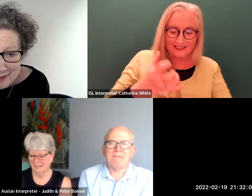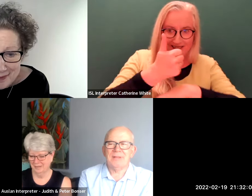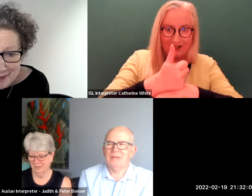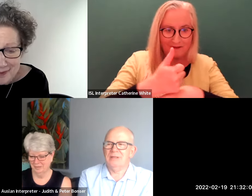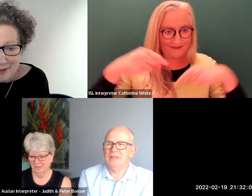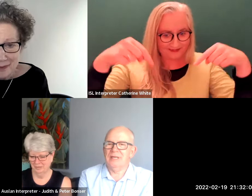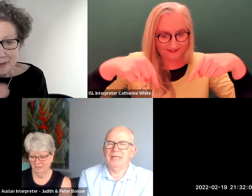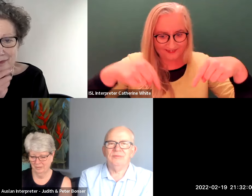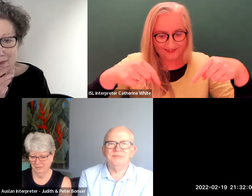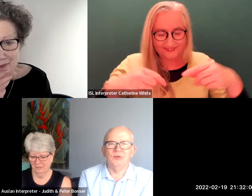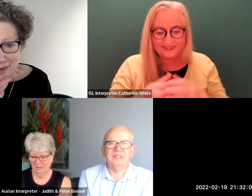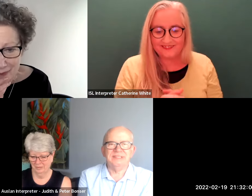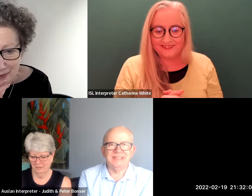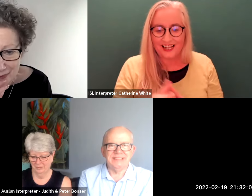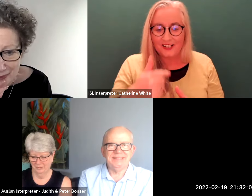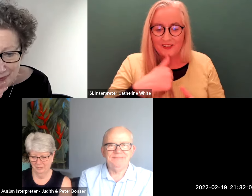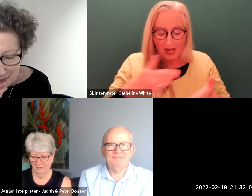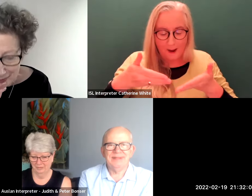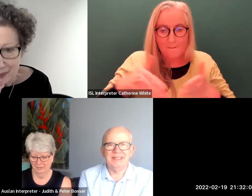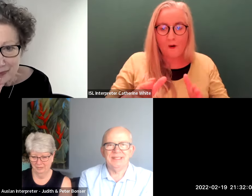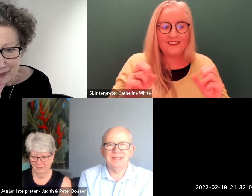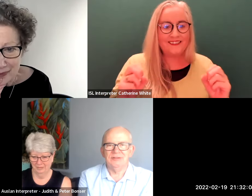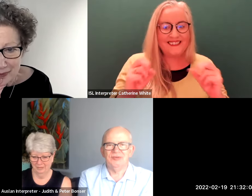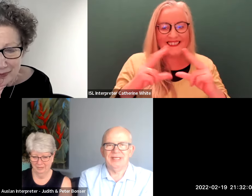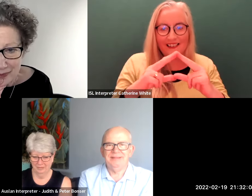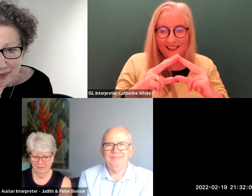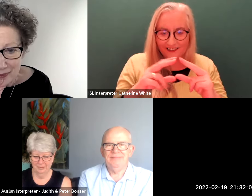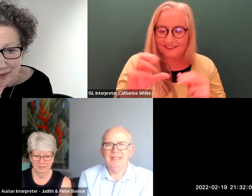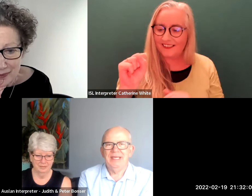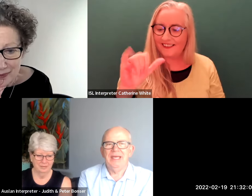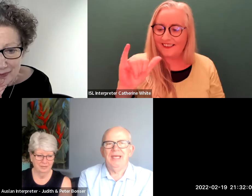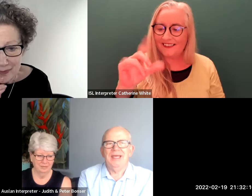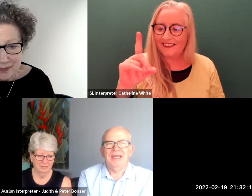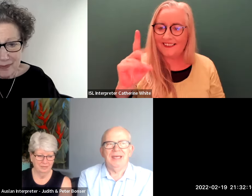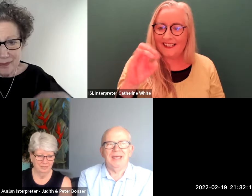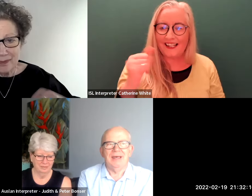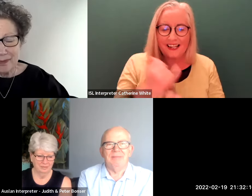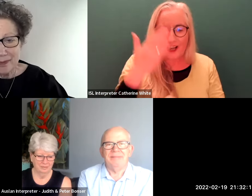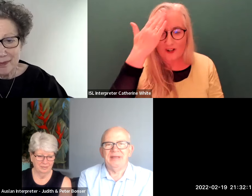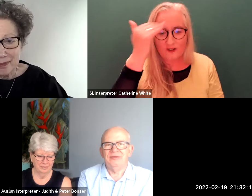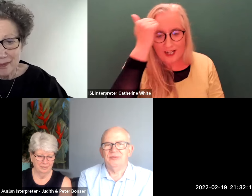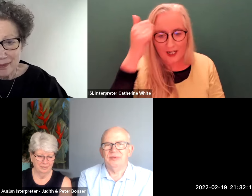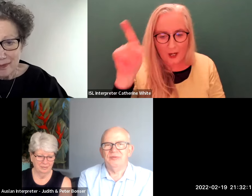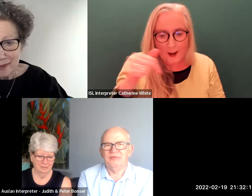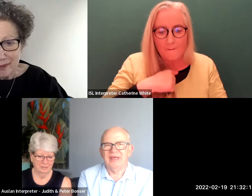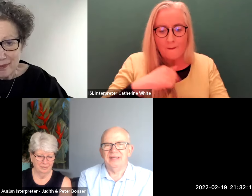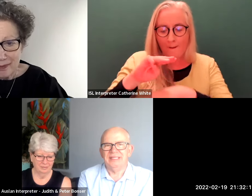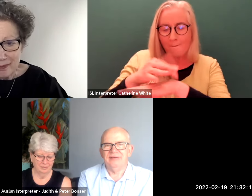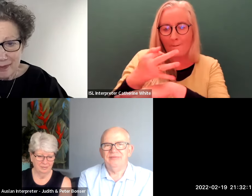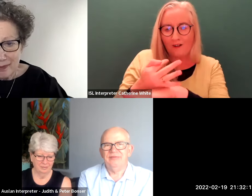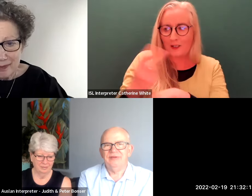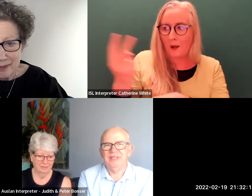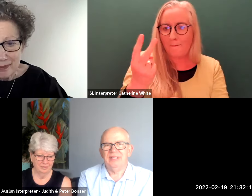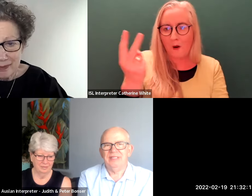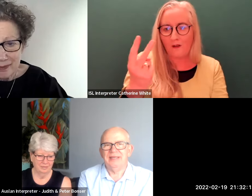i was born in sydney australia my parents were both profoundly